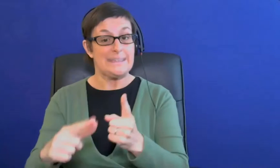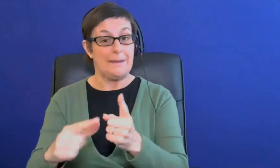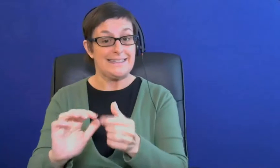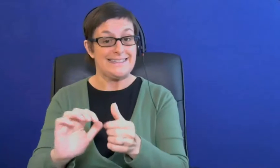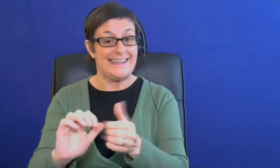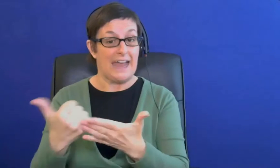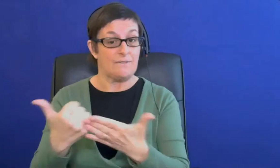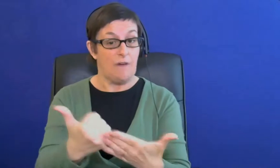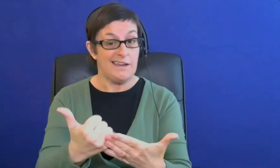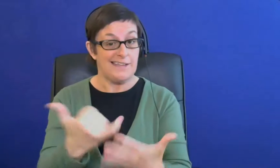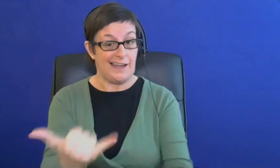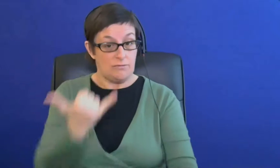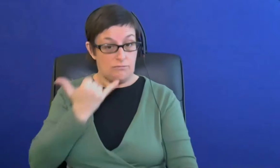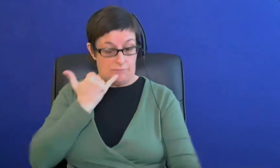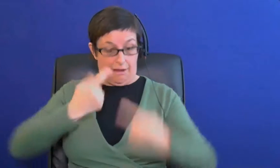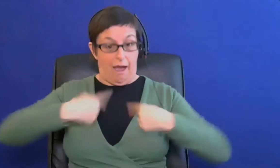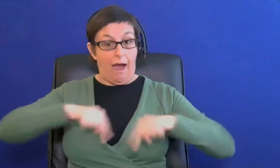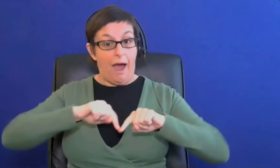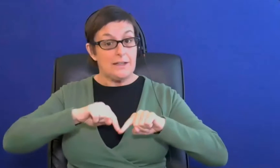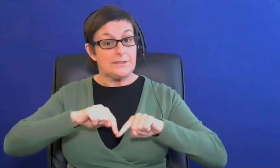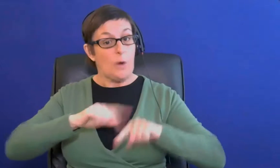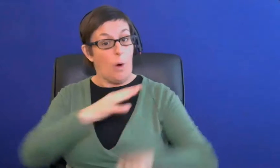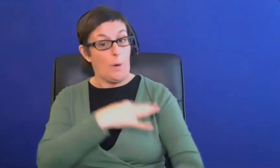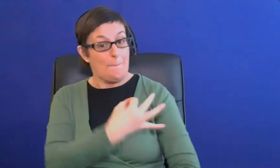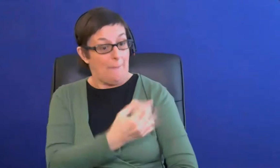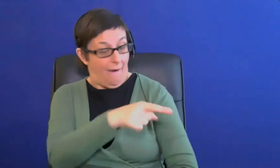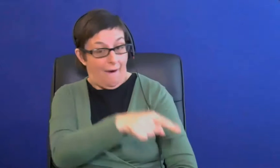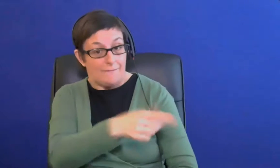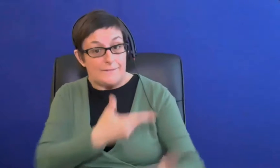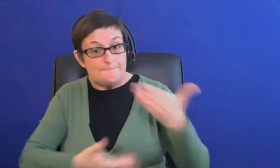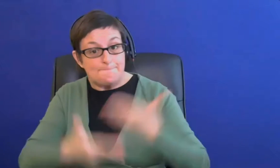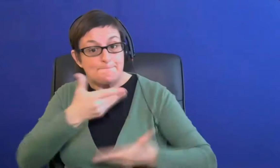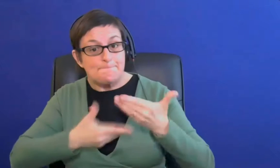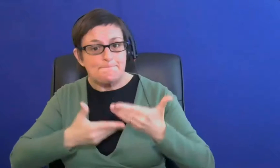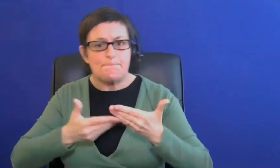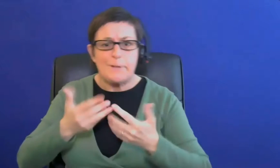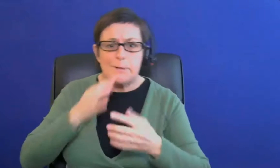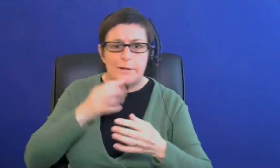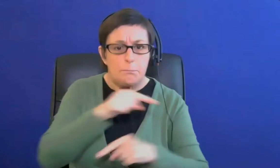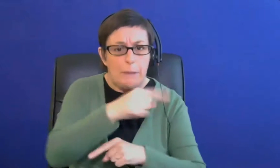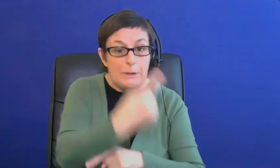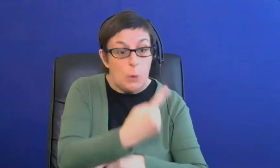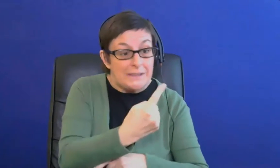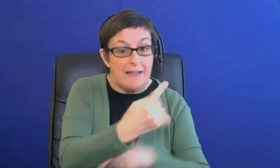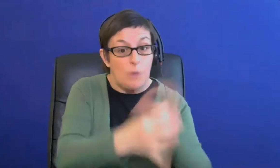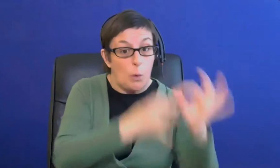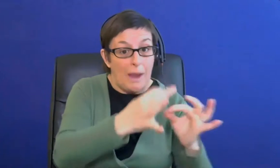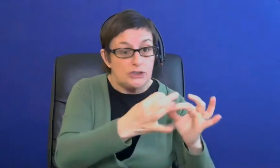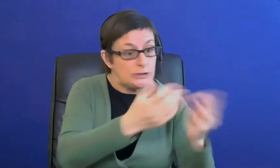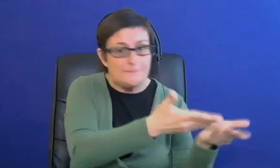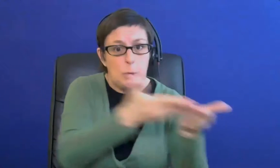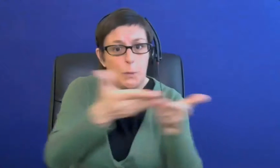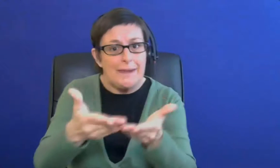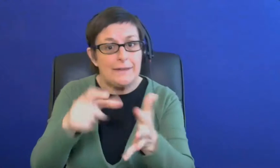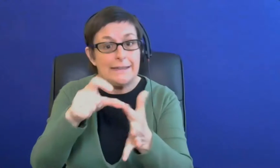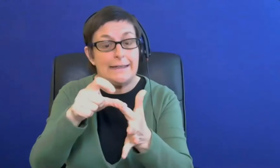on your behalf um and discuss your application so if you had any questions you could go and see them and then they could contact us and we could